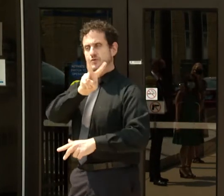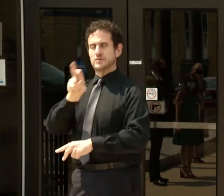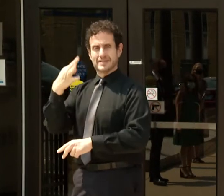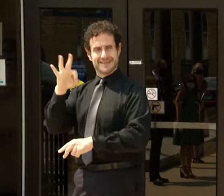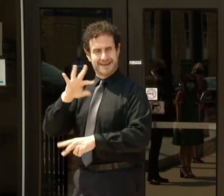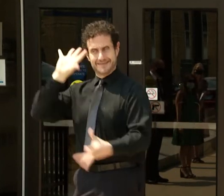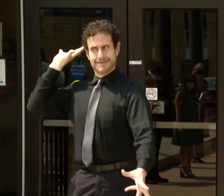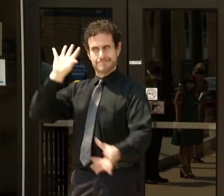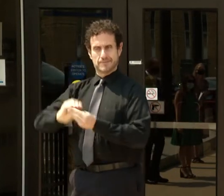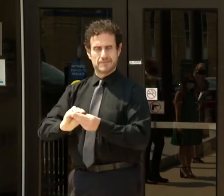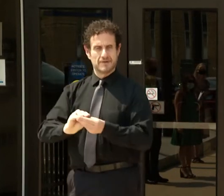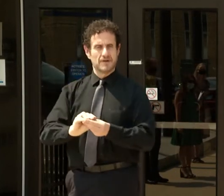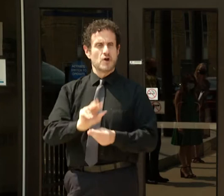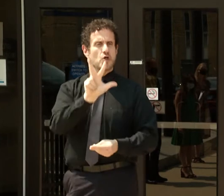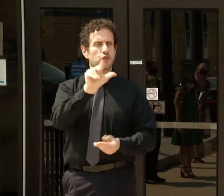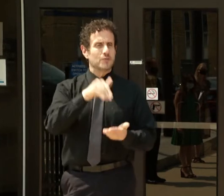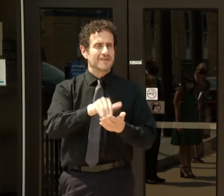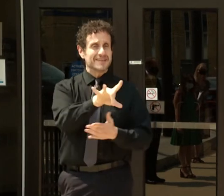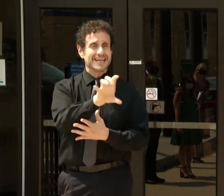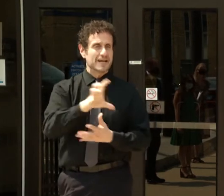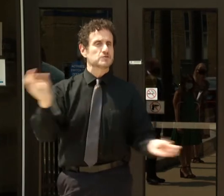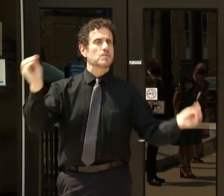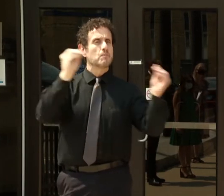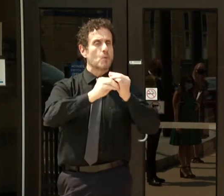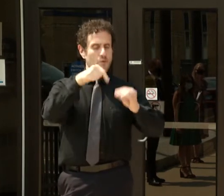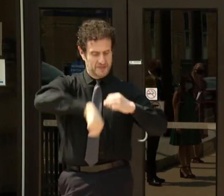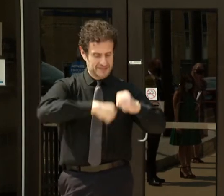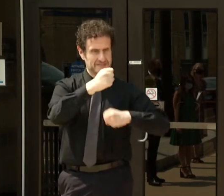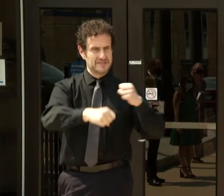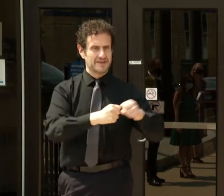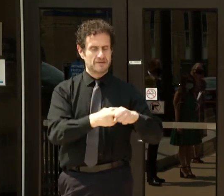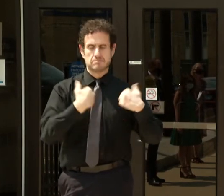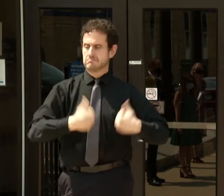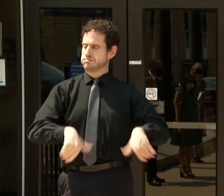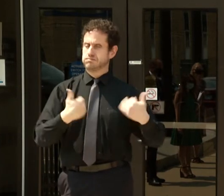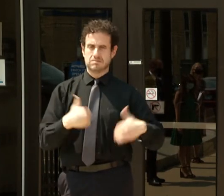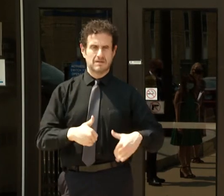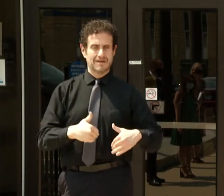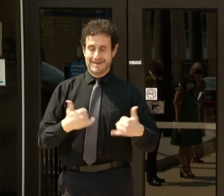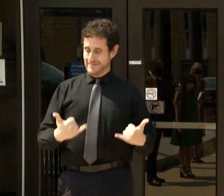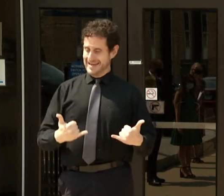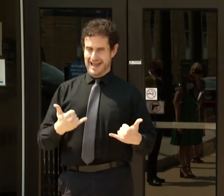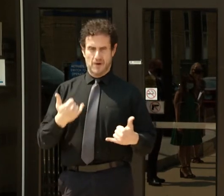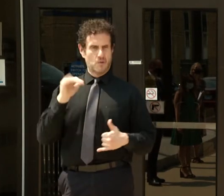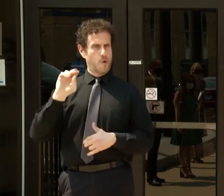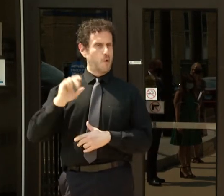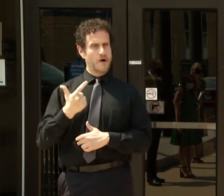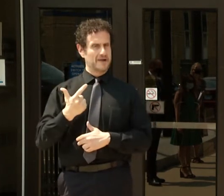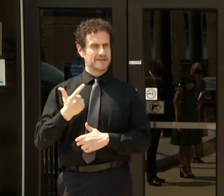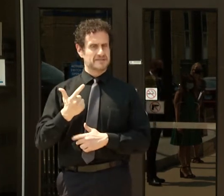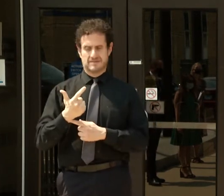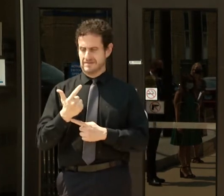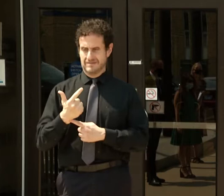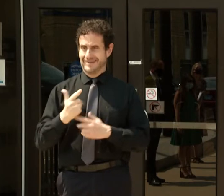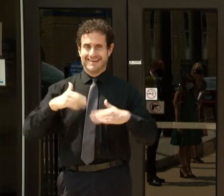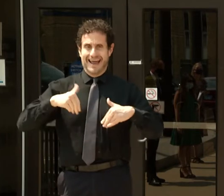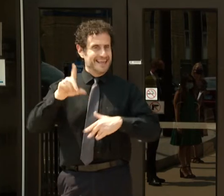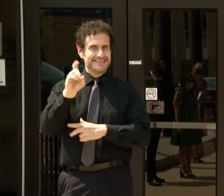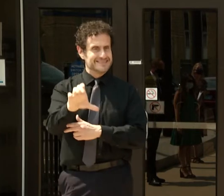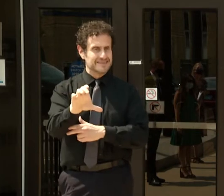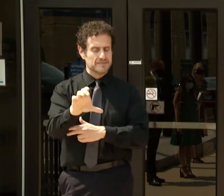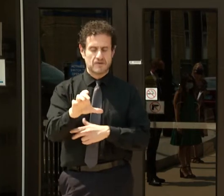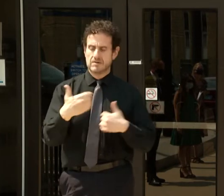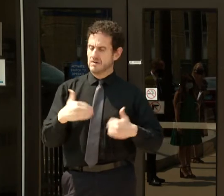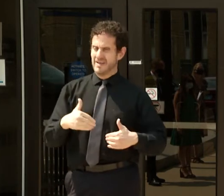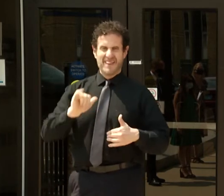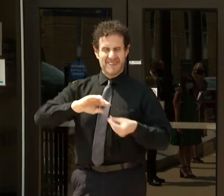3,800 cases more than 2019 and we're in the eighth month of the year. This caseload is absolutely